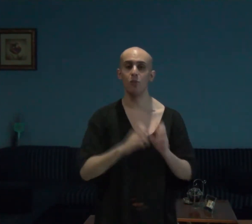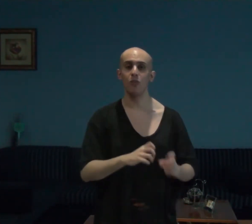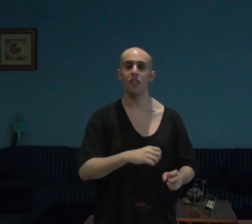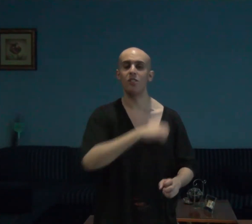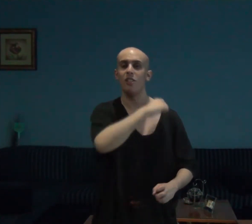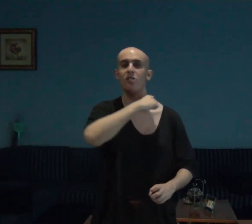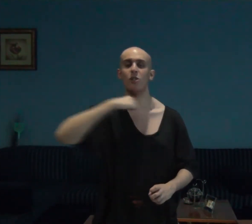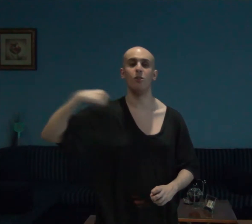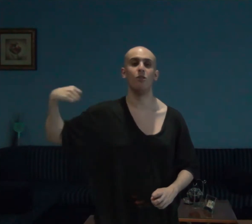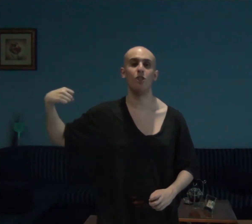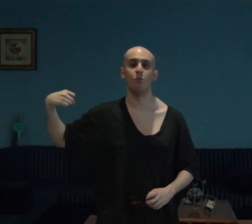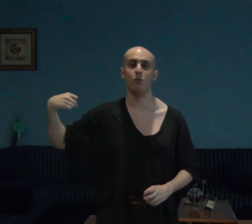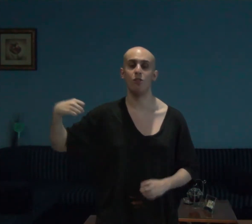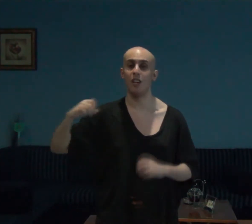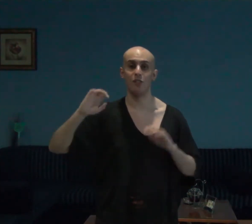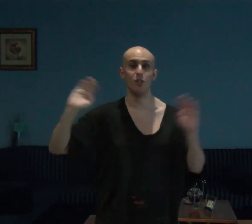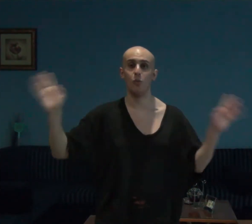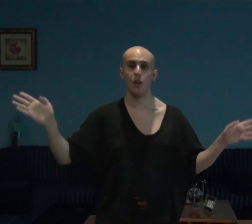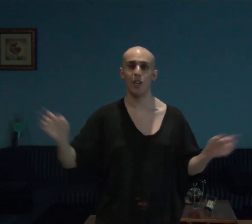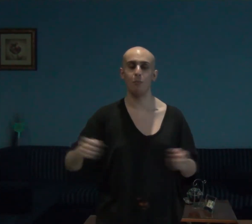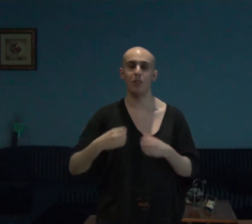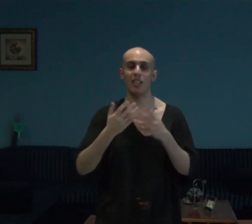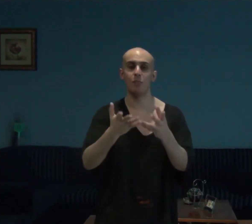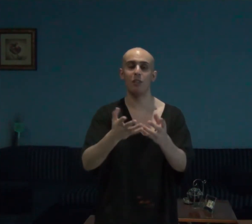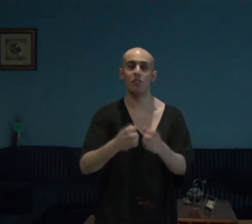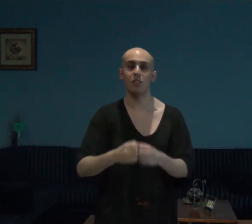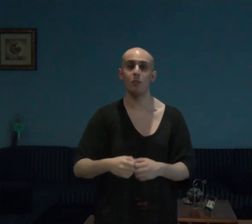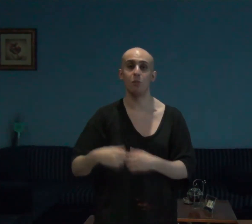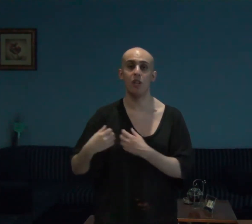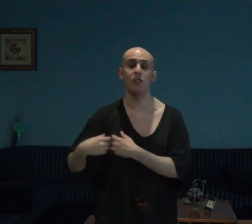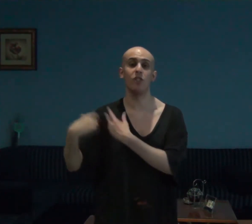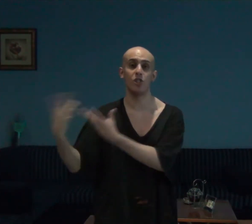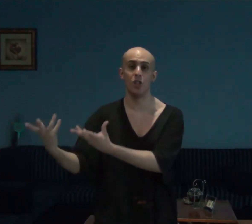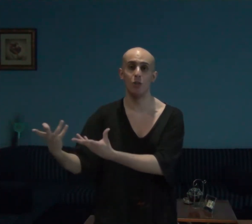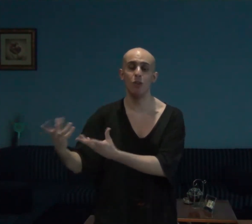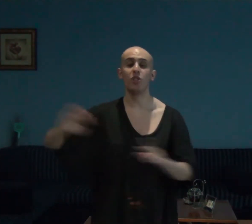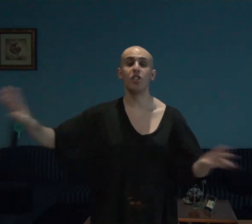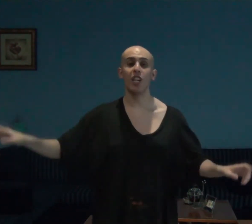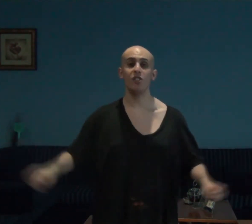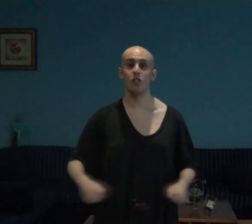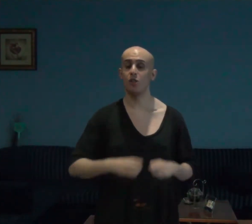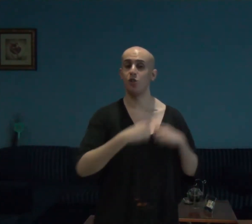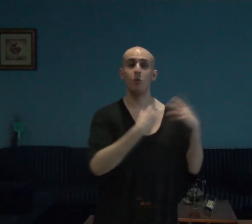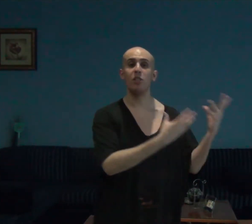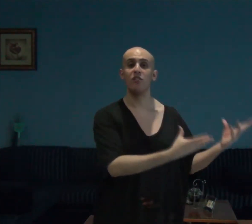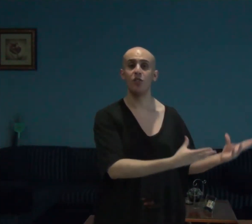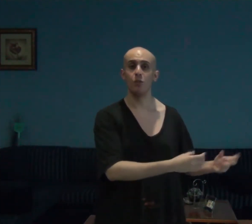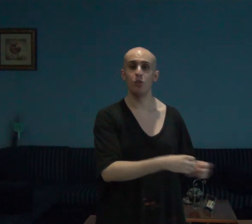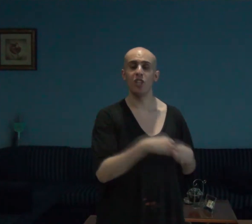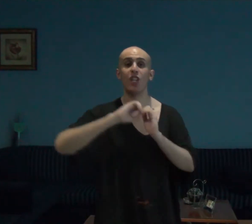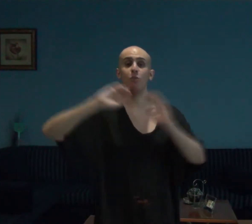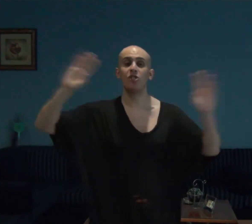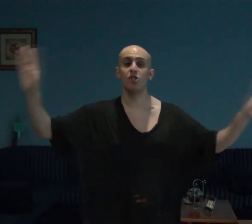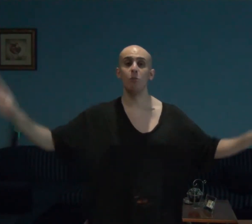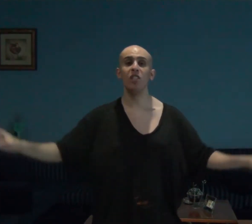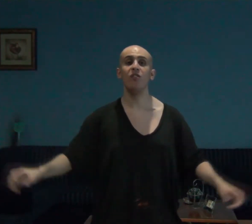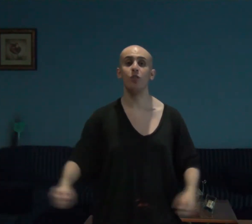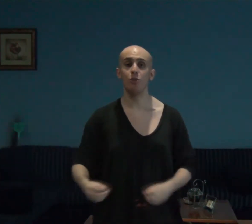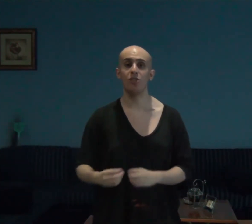movie slits her own throat i don't know why but that's basically part of the show which gains her so many views and with so many views